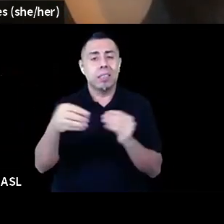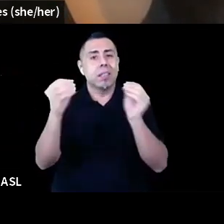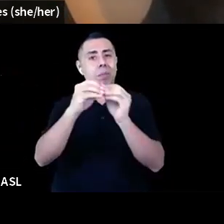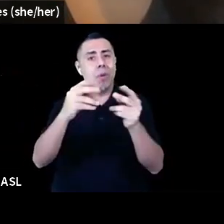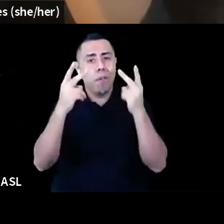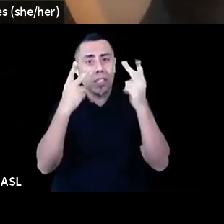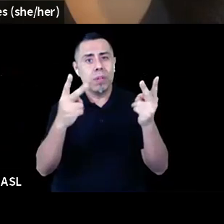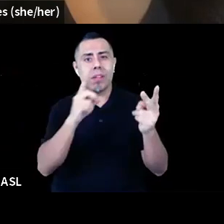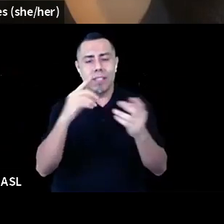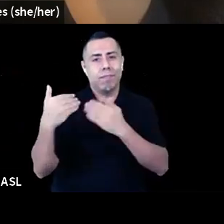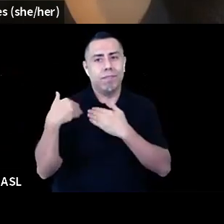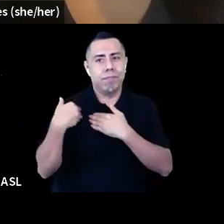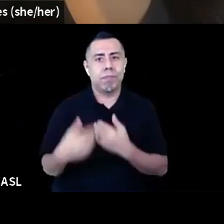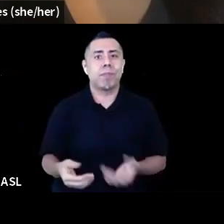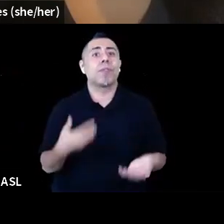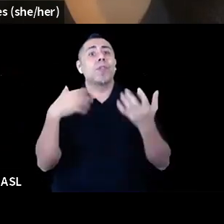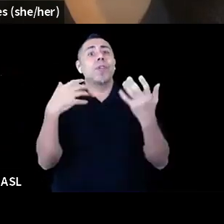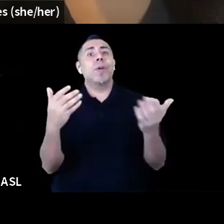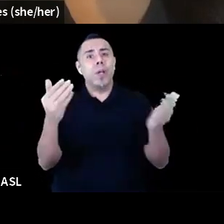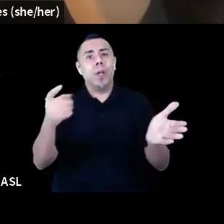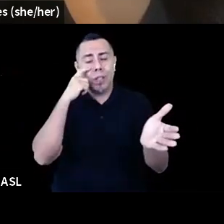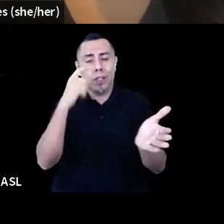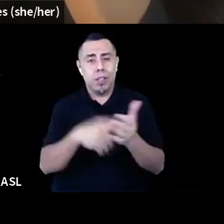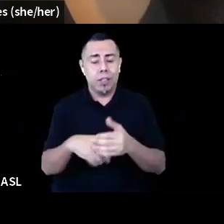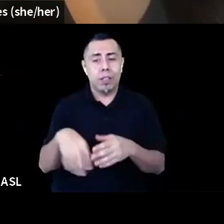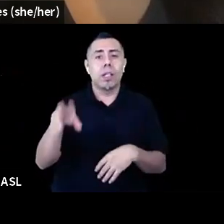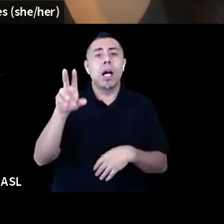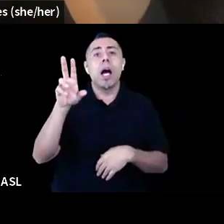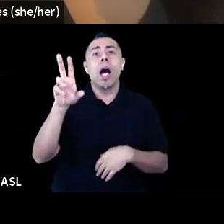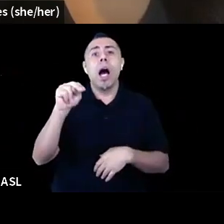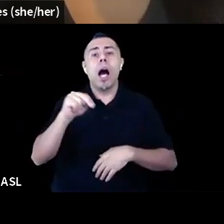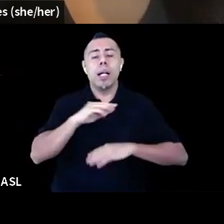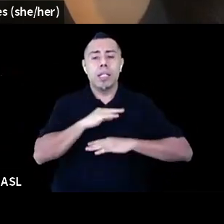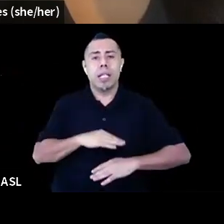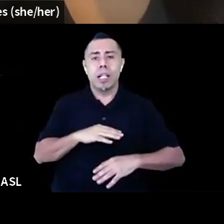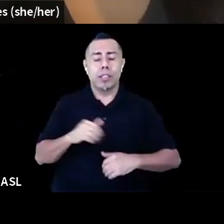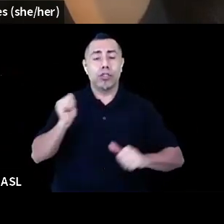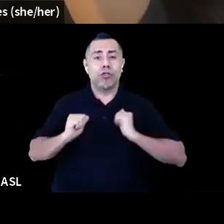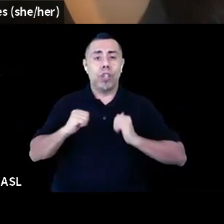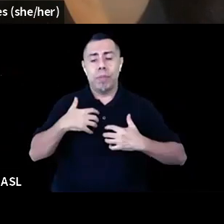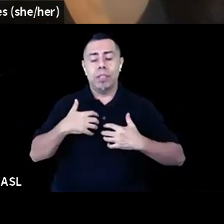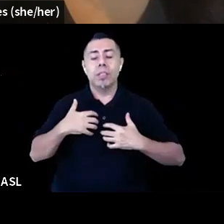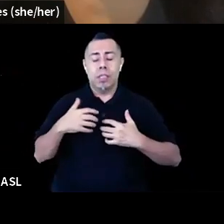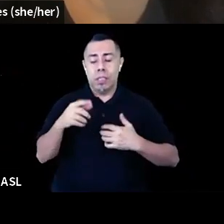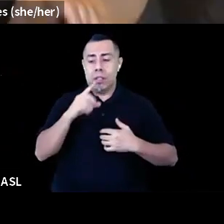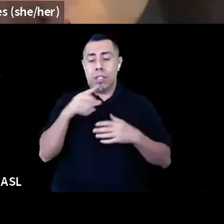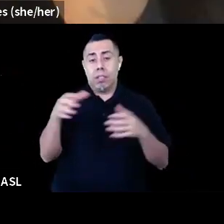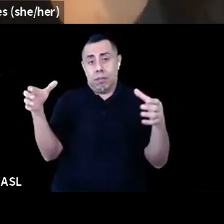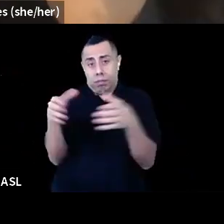Unsettling Dramaturgy, which is a colloquium of mad, crip, disabled, and indigenous dramaturgs from across Turtle Island for